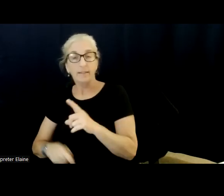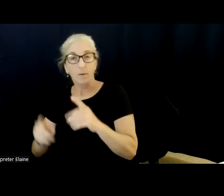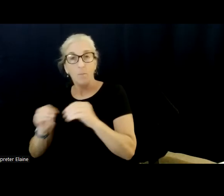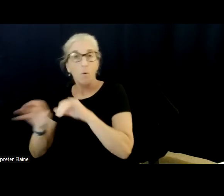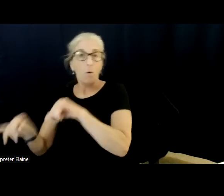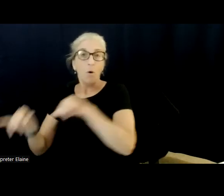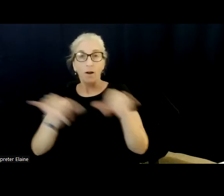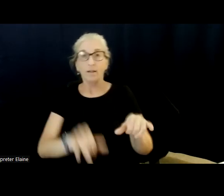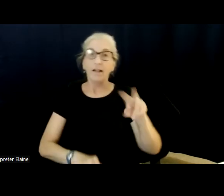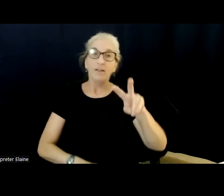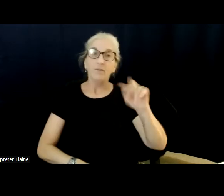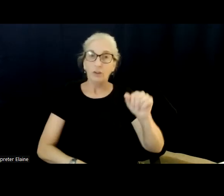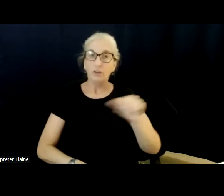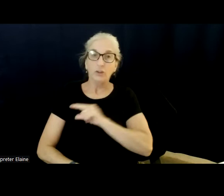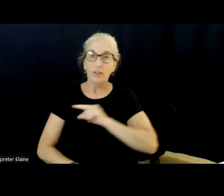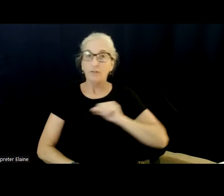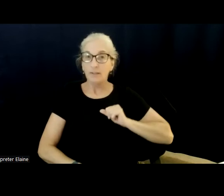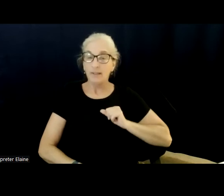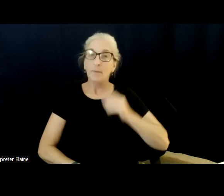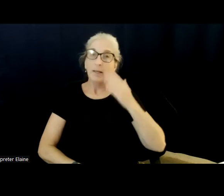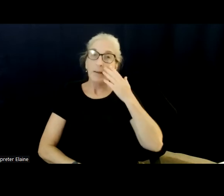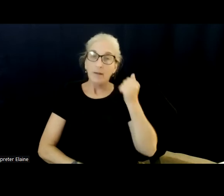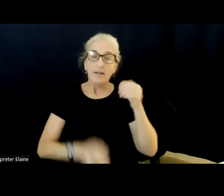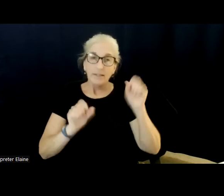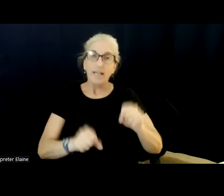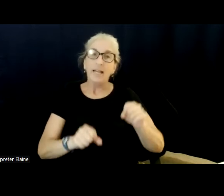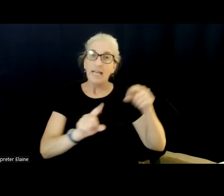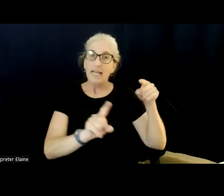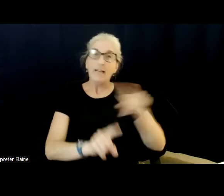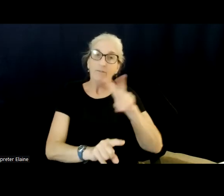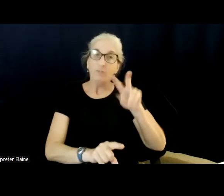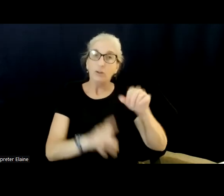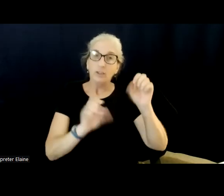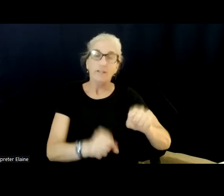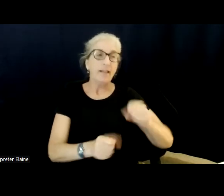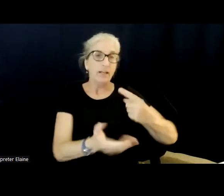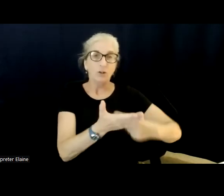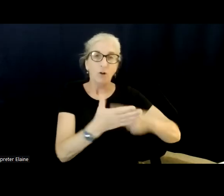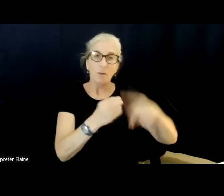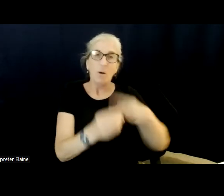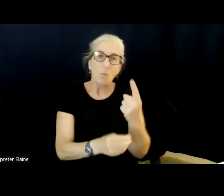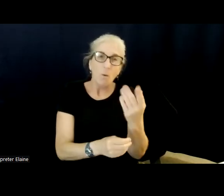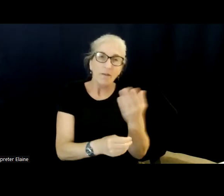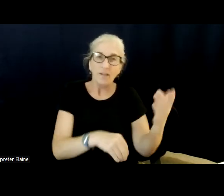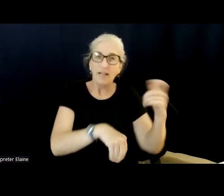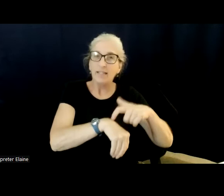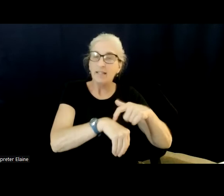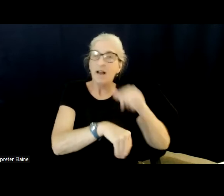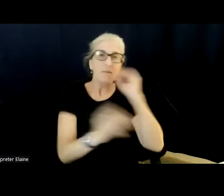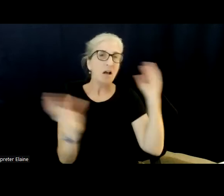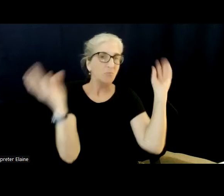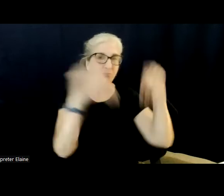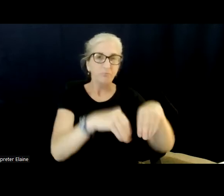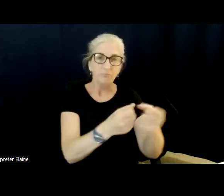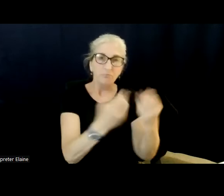because of the way the rules are working with my Republican pals. But I will continue to work as hard as I can for both of these